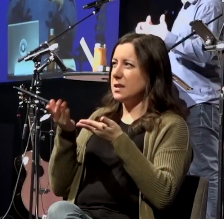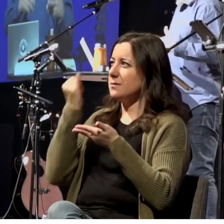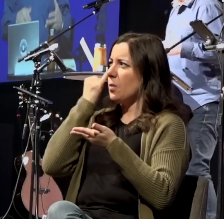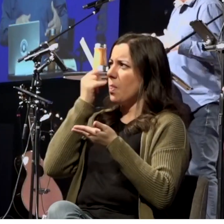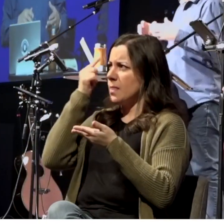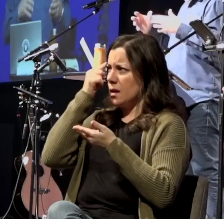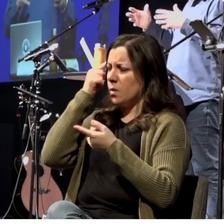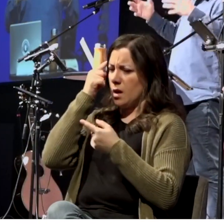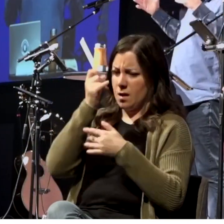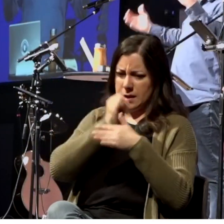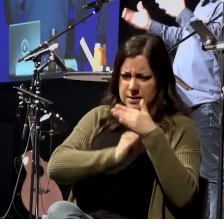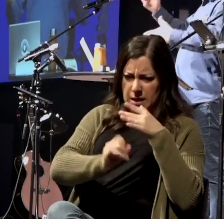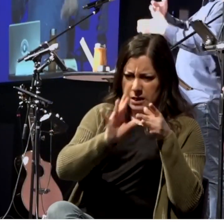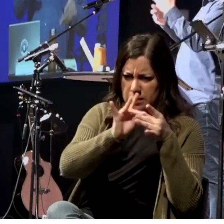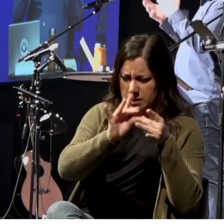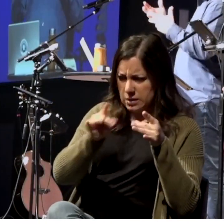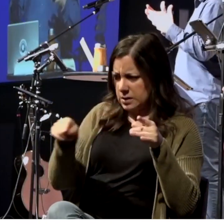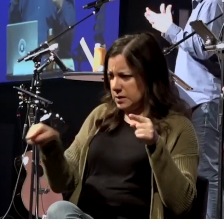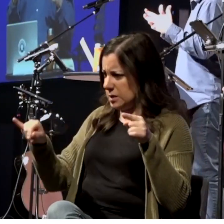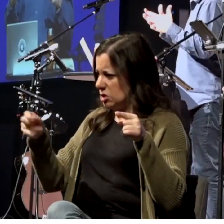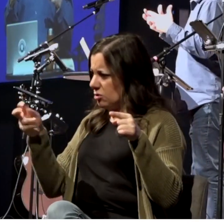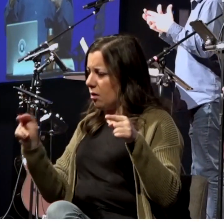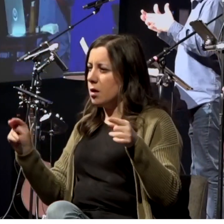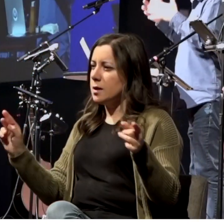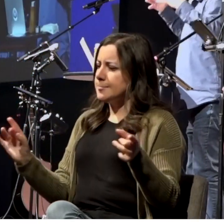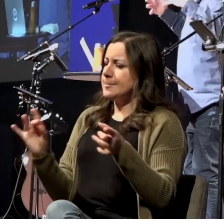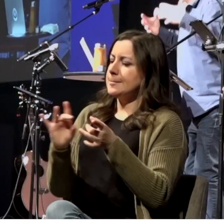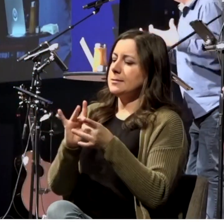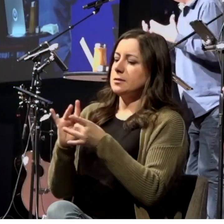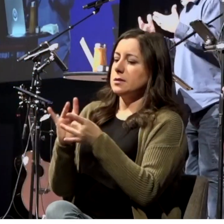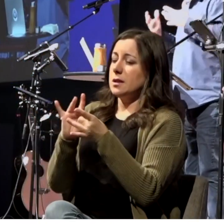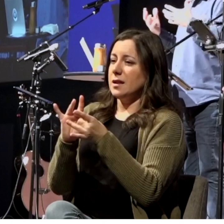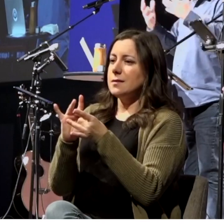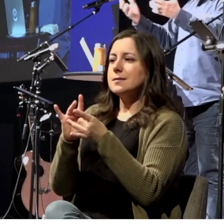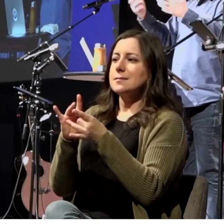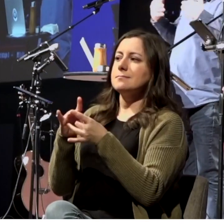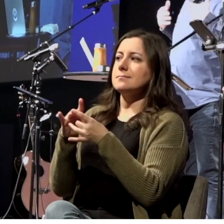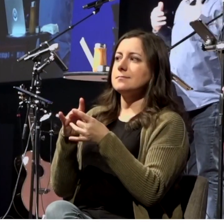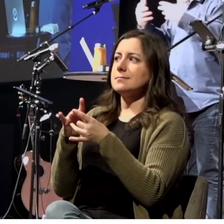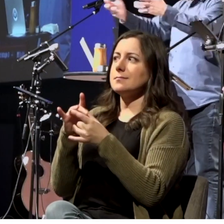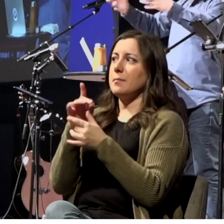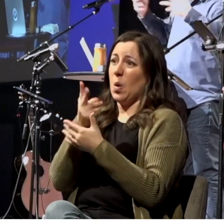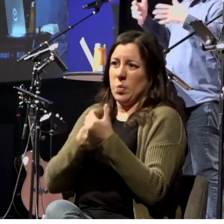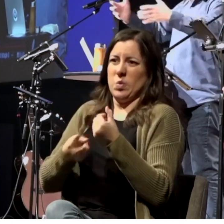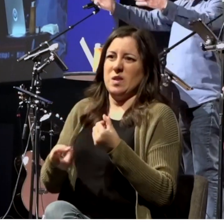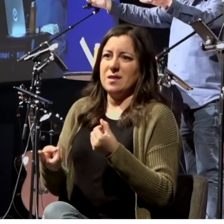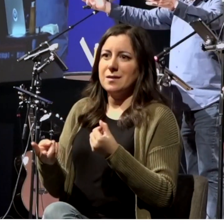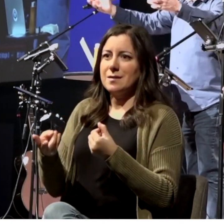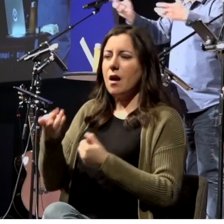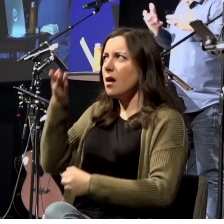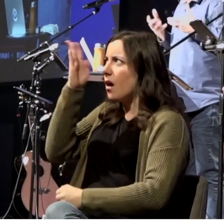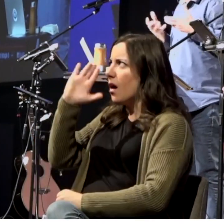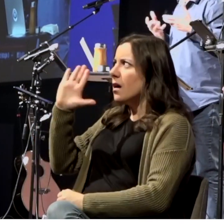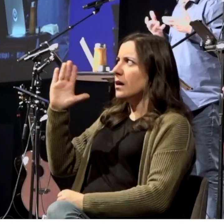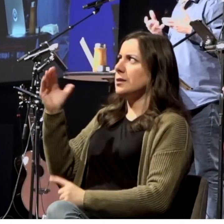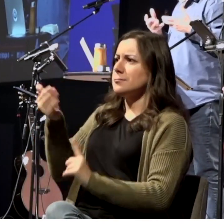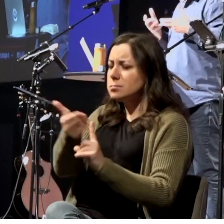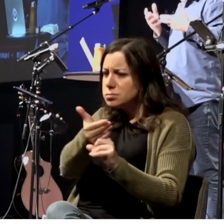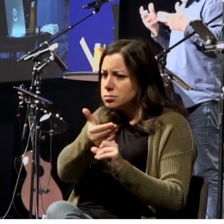together and it's kind of a both and. That we have the burden and the imploring of God seek him. And